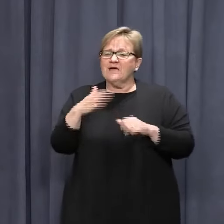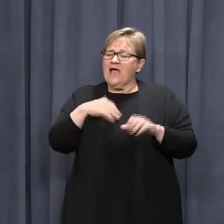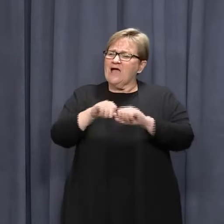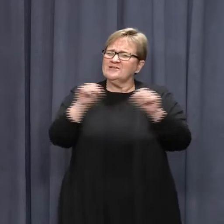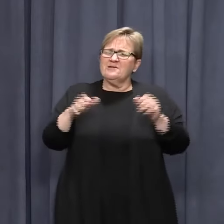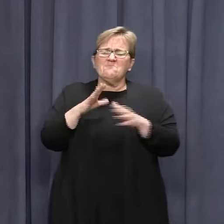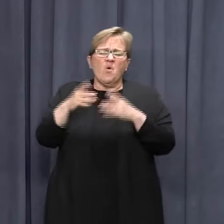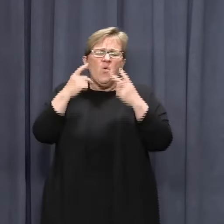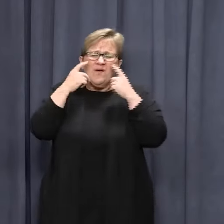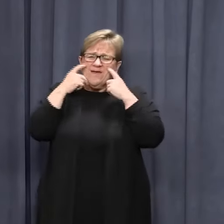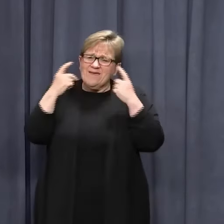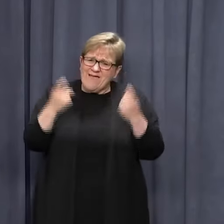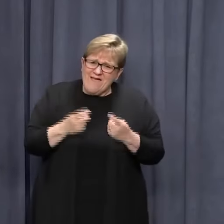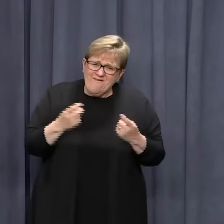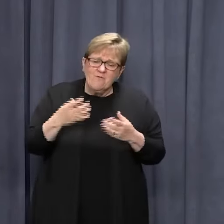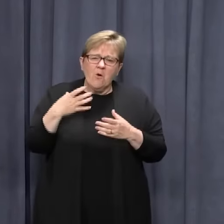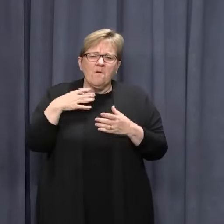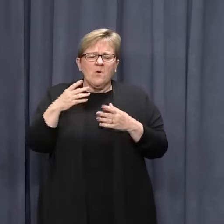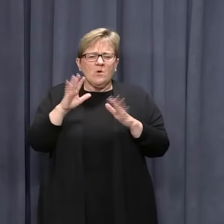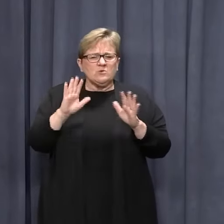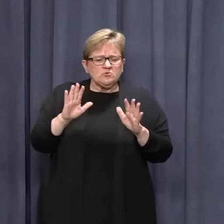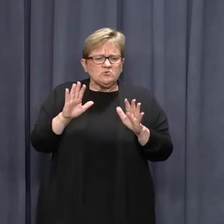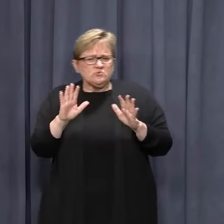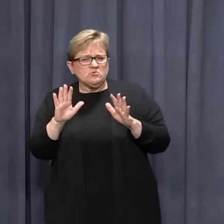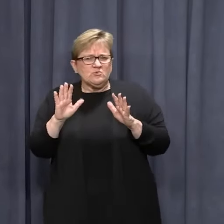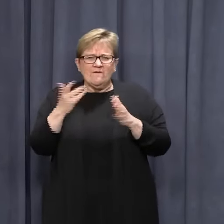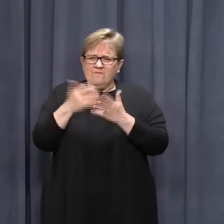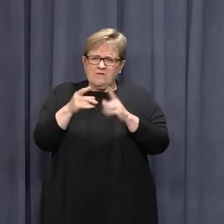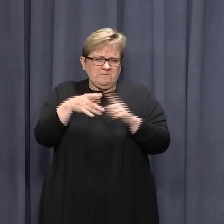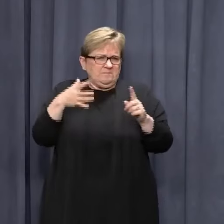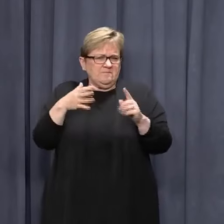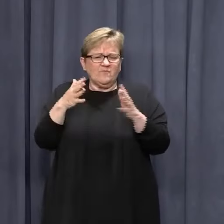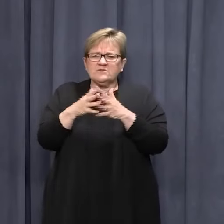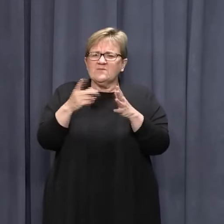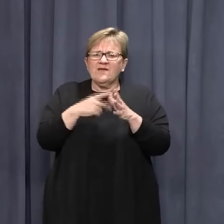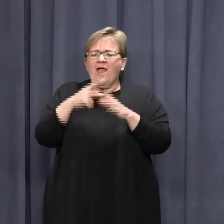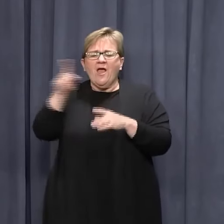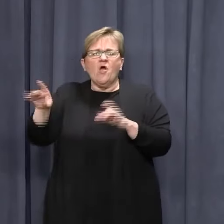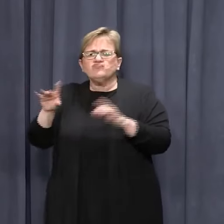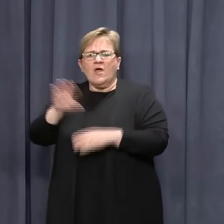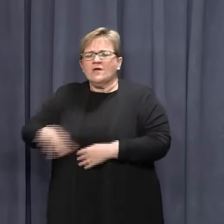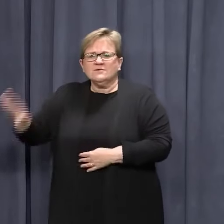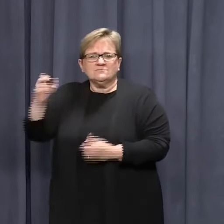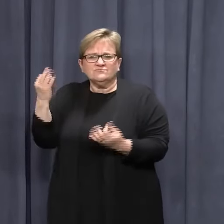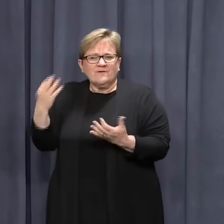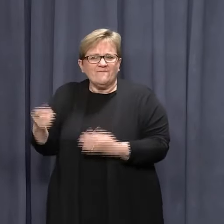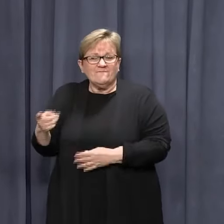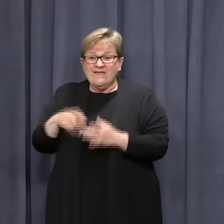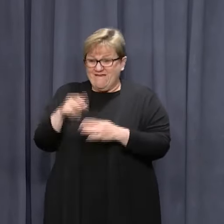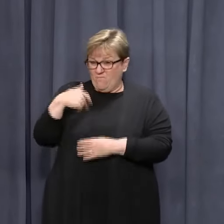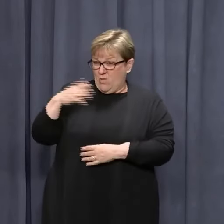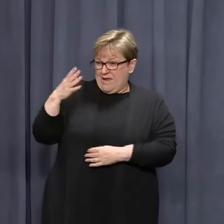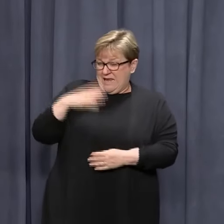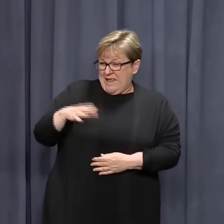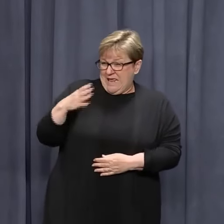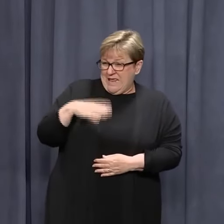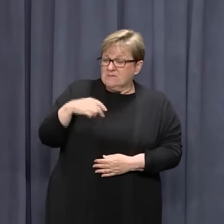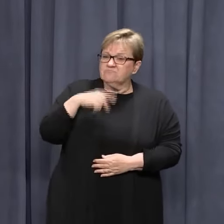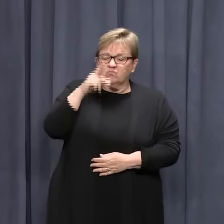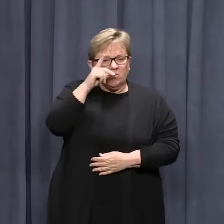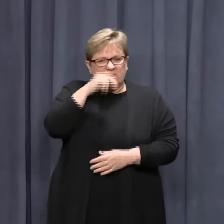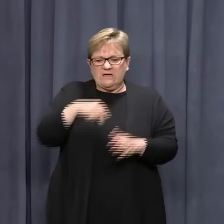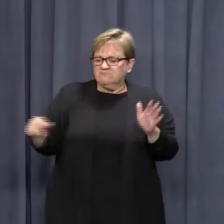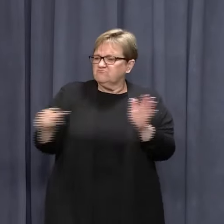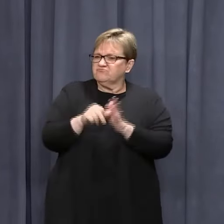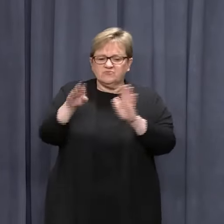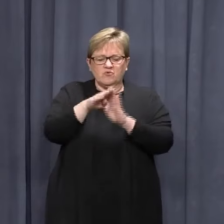system is far more careful, far more precautionary. It's unique to Western Australia. Other states don't have it. But if we need to, we can